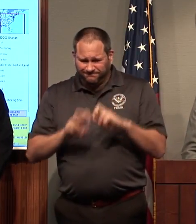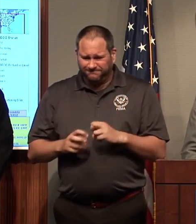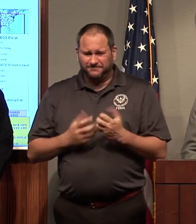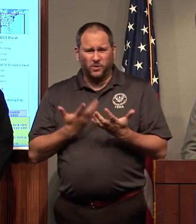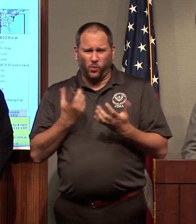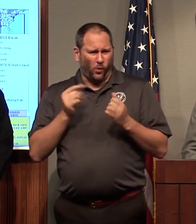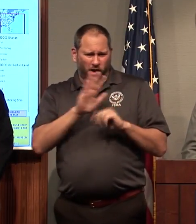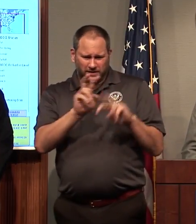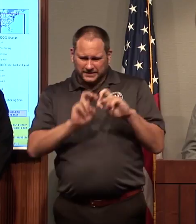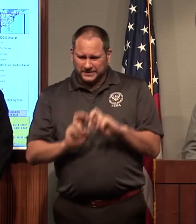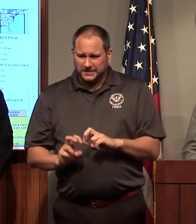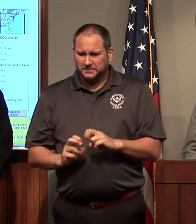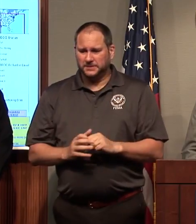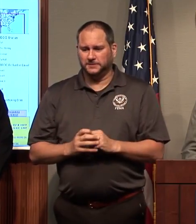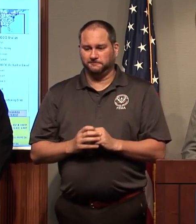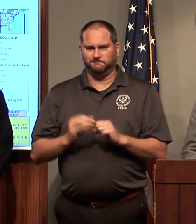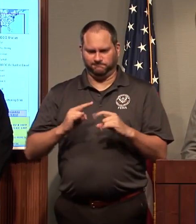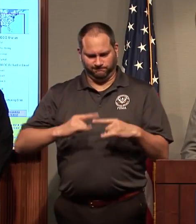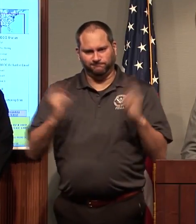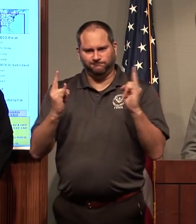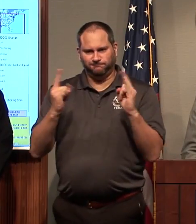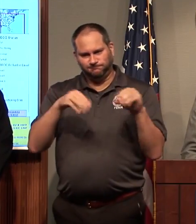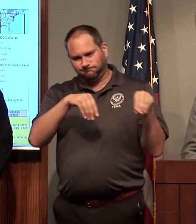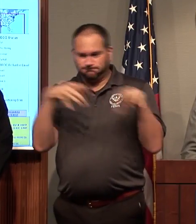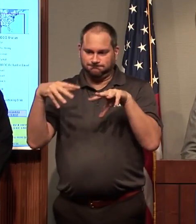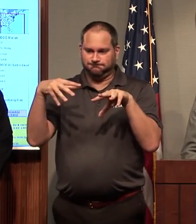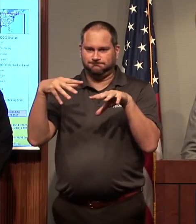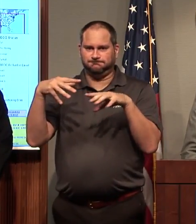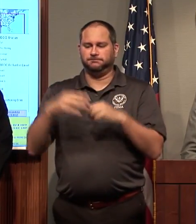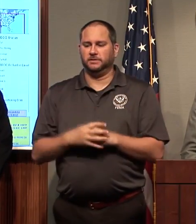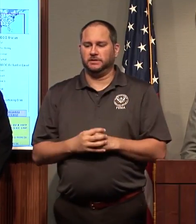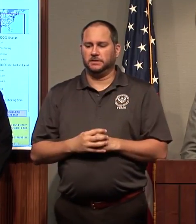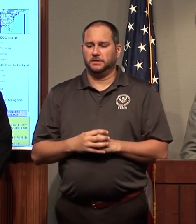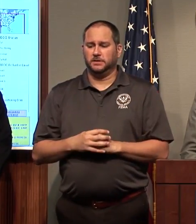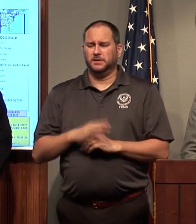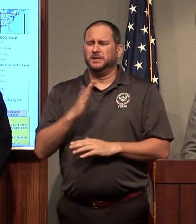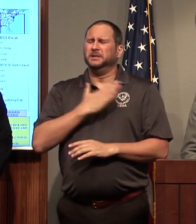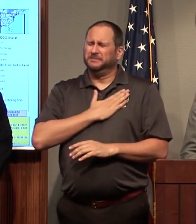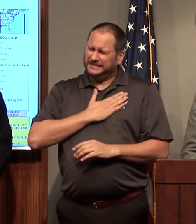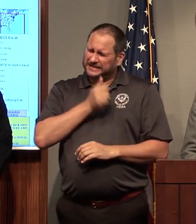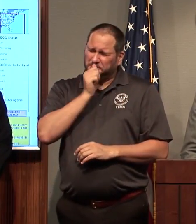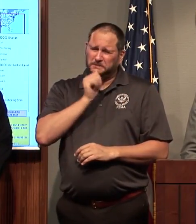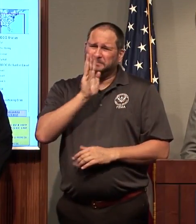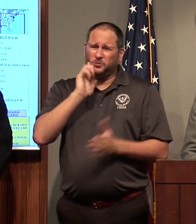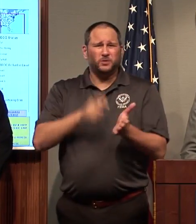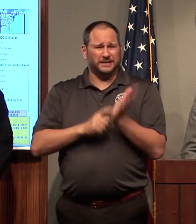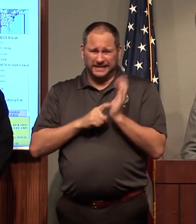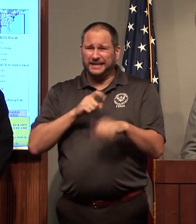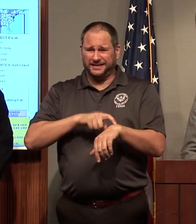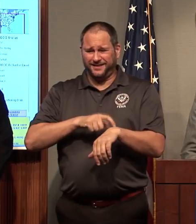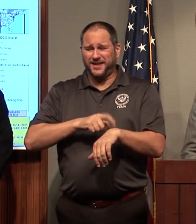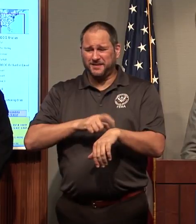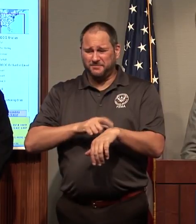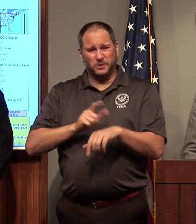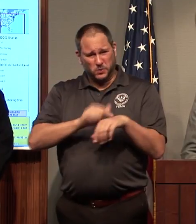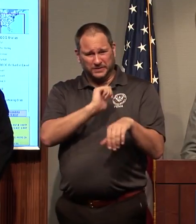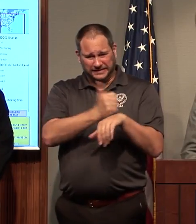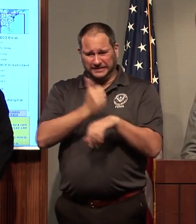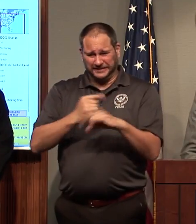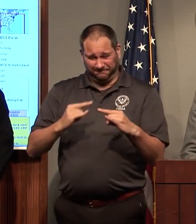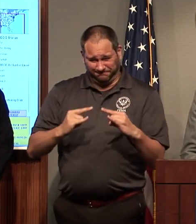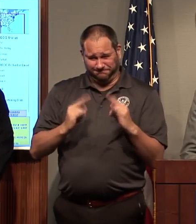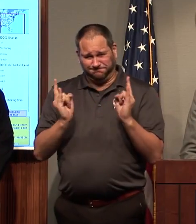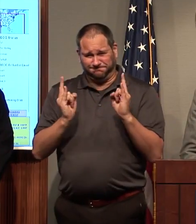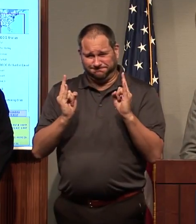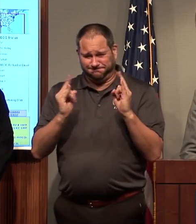lines. I do ask that everyone have patience. This is going to take some time to restore. And in some circumstances,